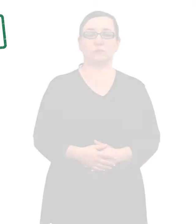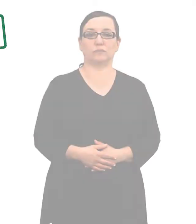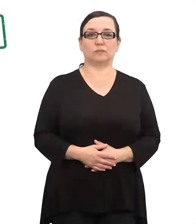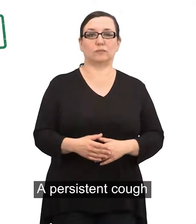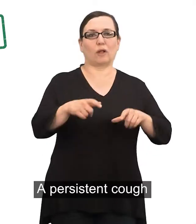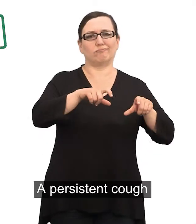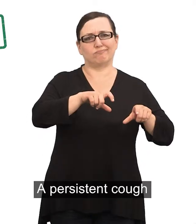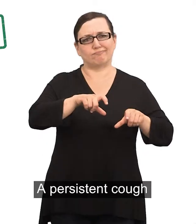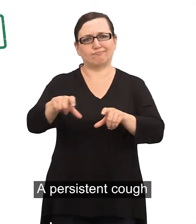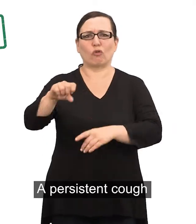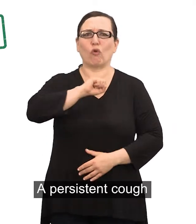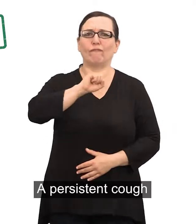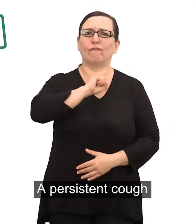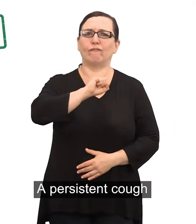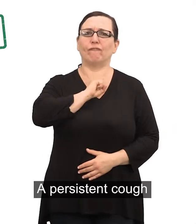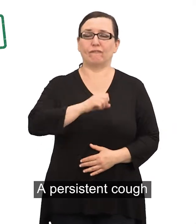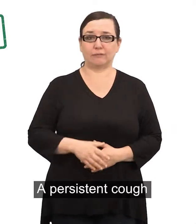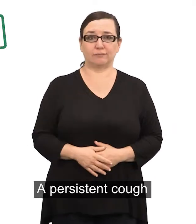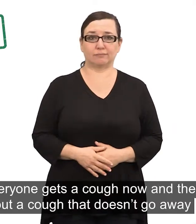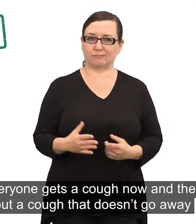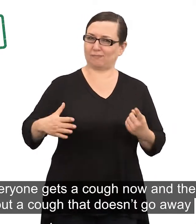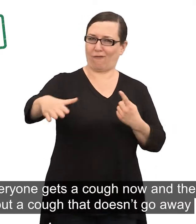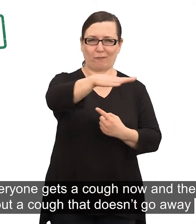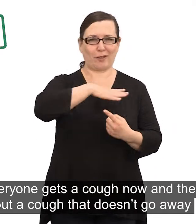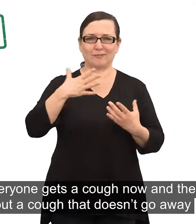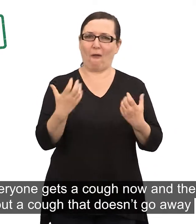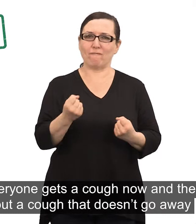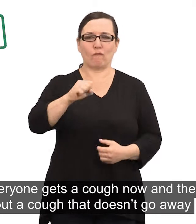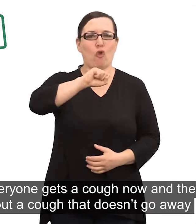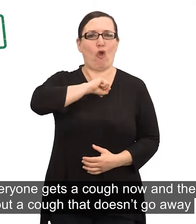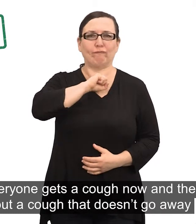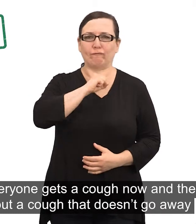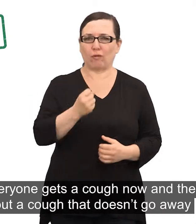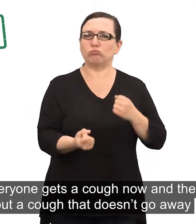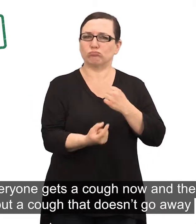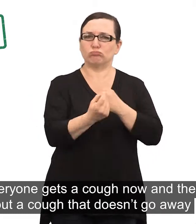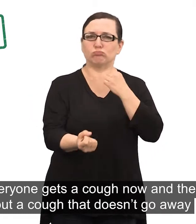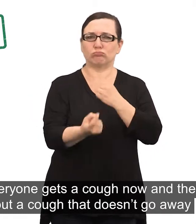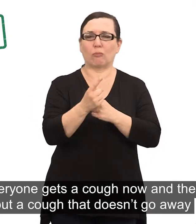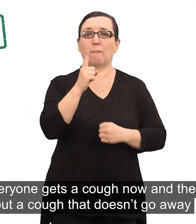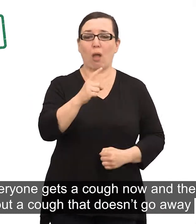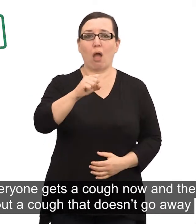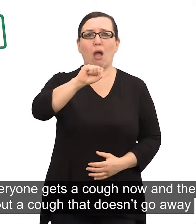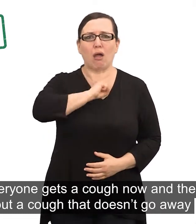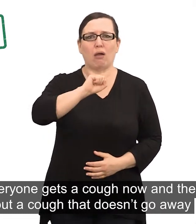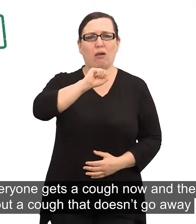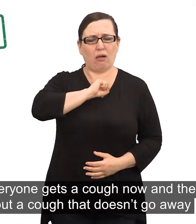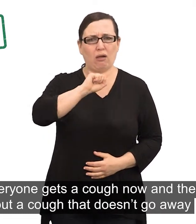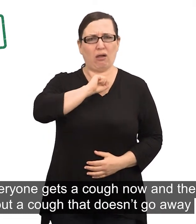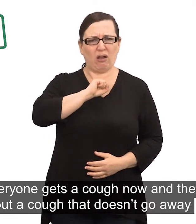A persistent cough. Everyone gets a cough now and then, but a cough that doesn't go away could be a